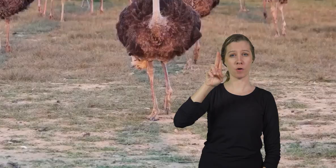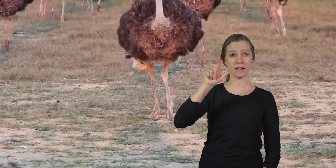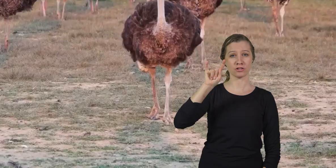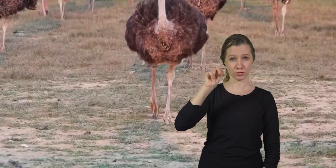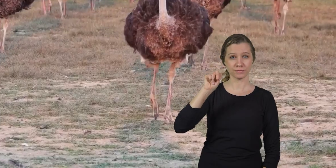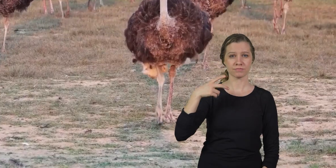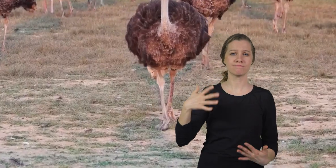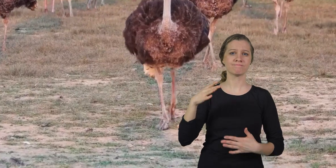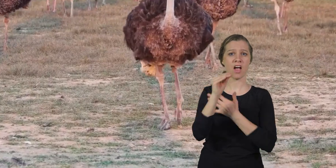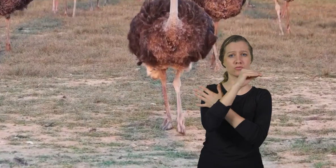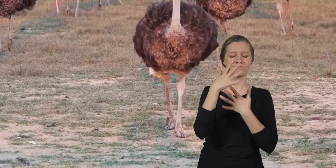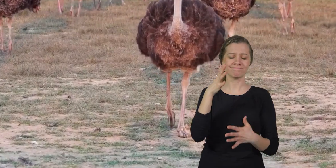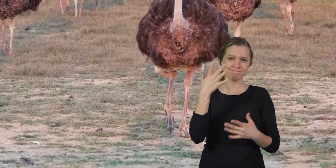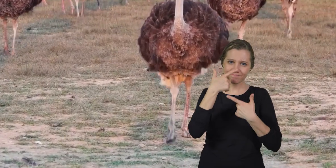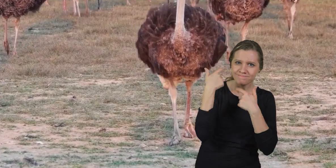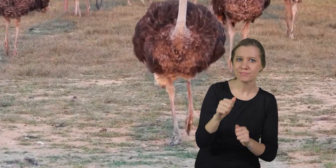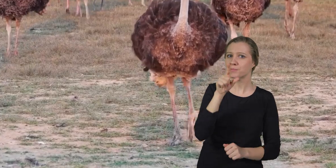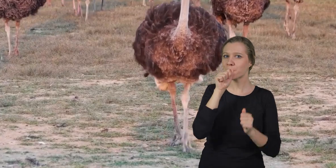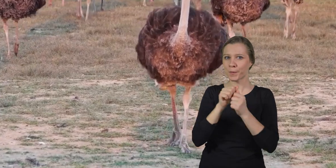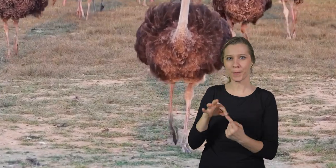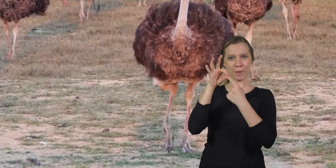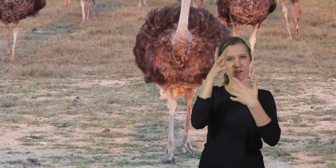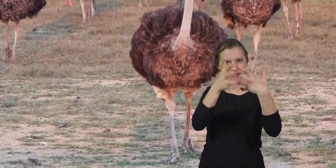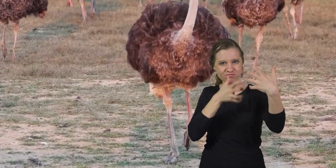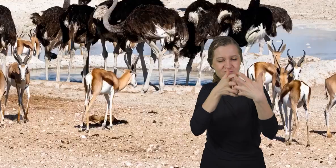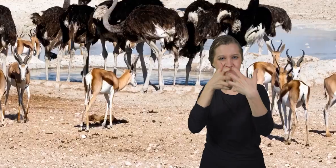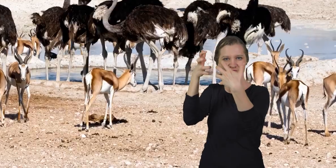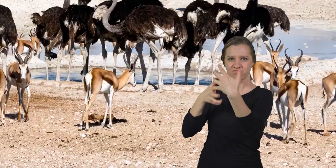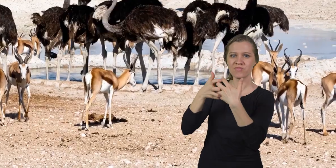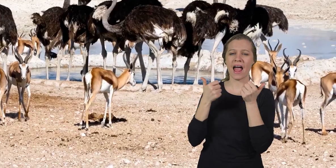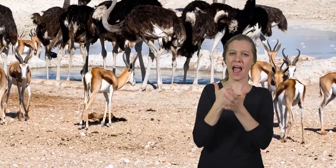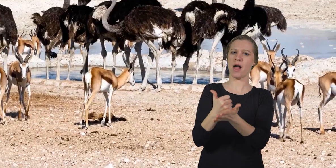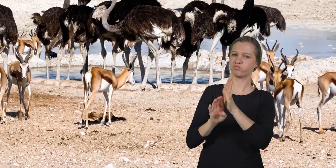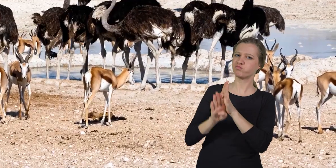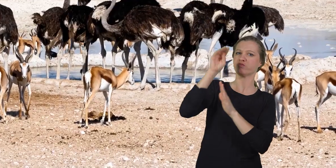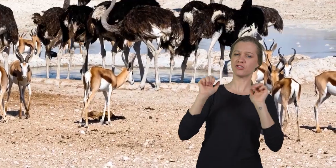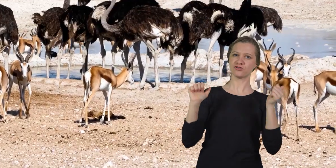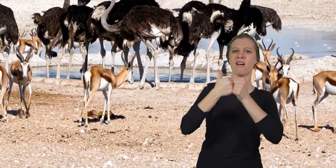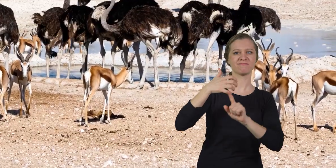Ostriches are remarkable birds with unique adaptations that help them thrive in challenging habitats.